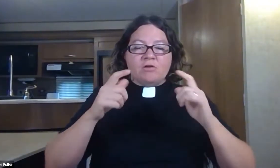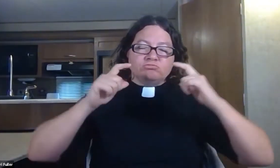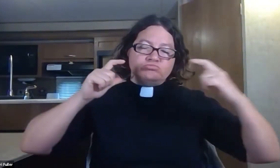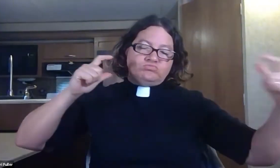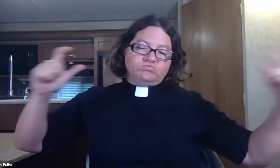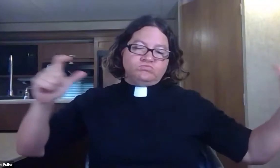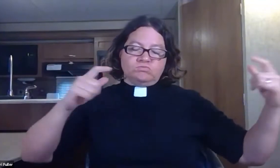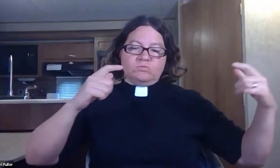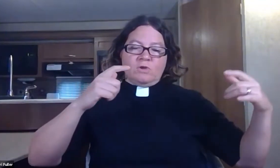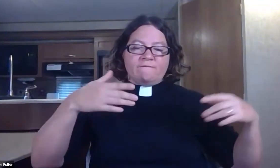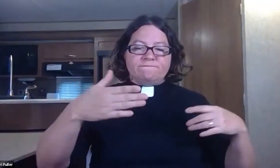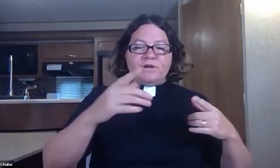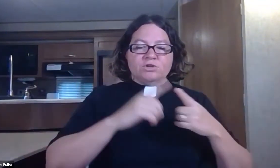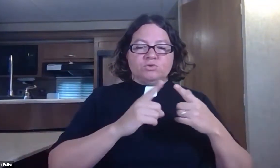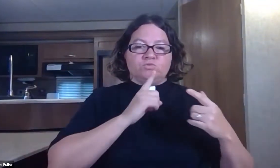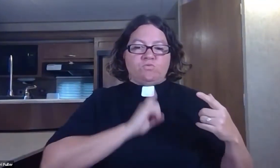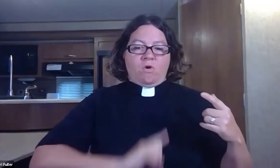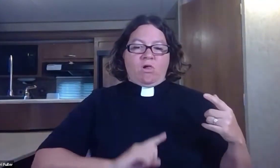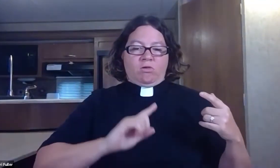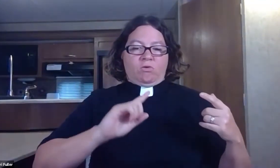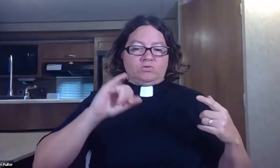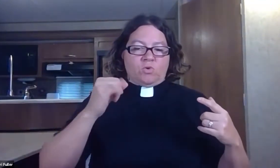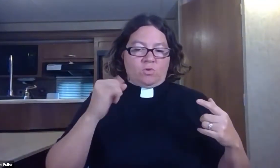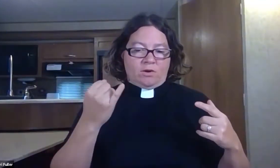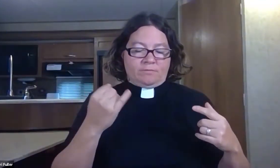Meanwhile, the Lord provided a great fish to swallow Jonah.